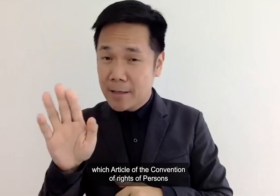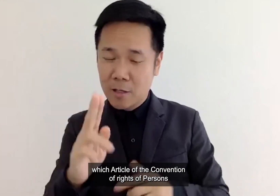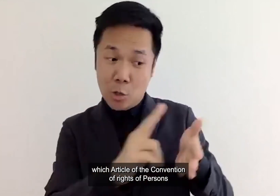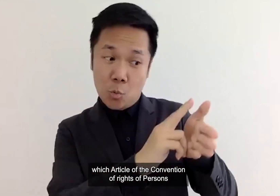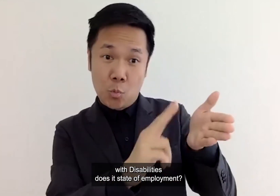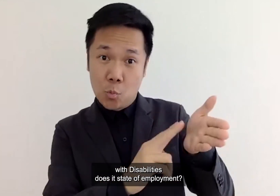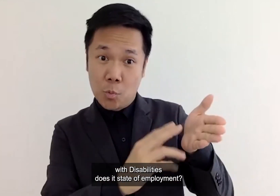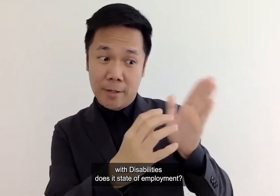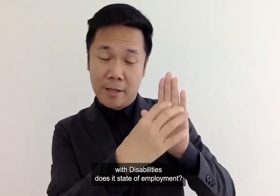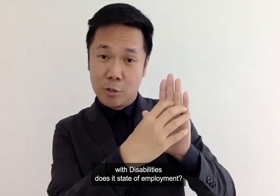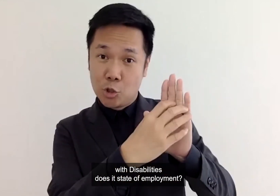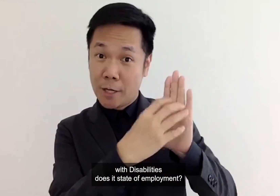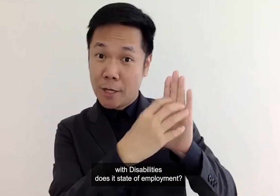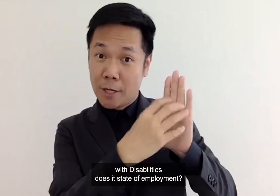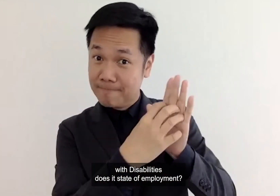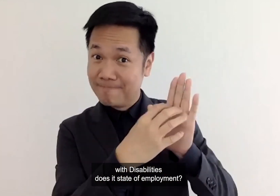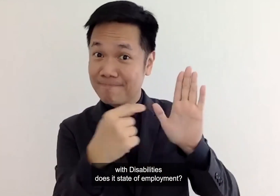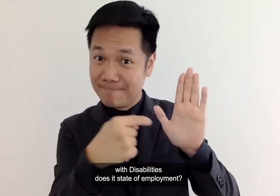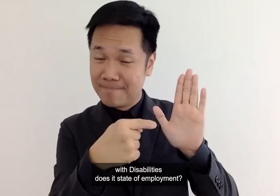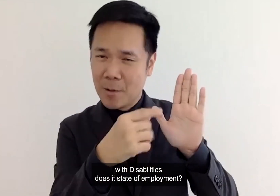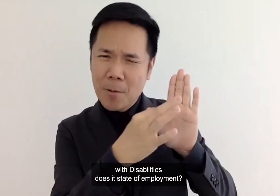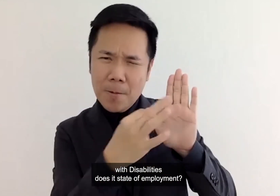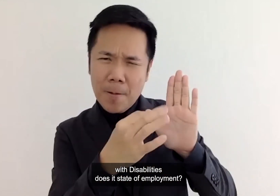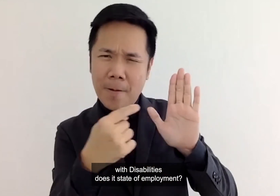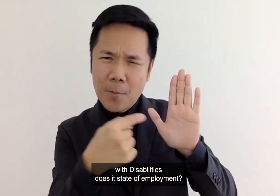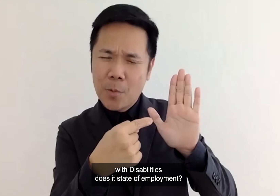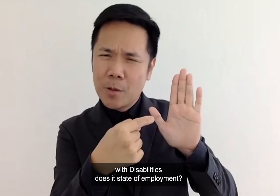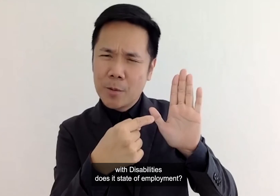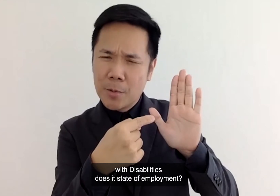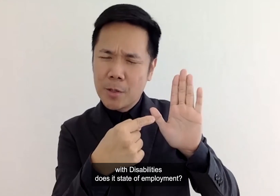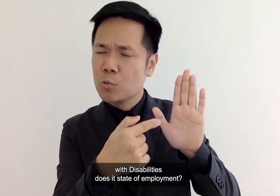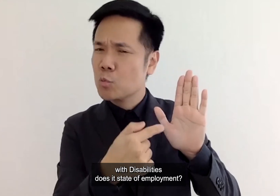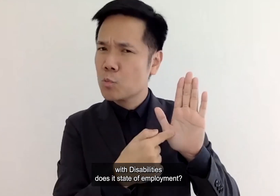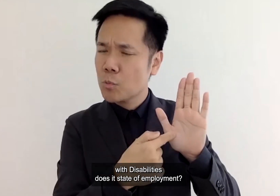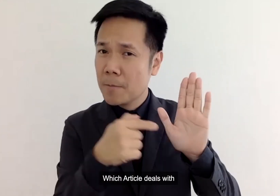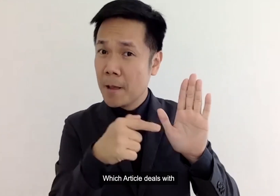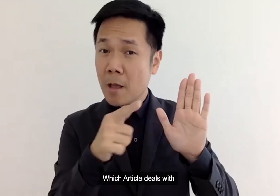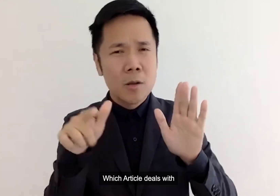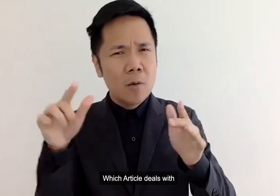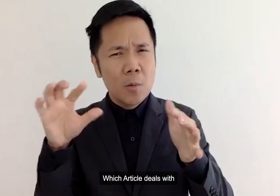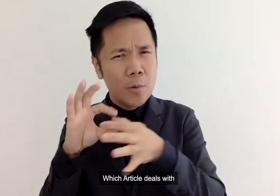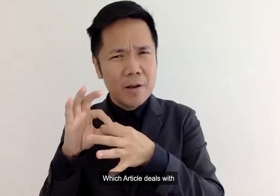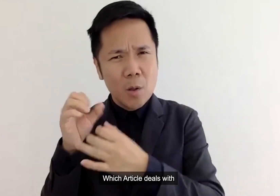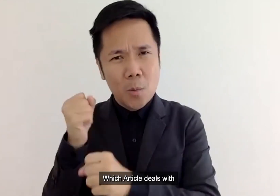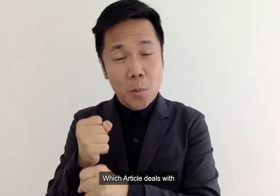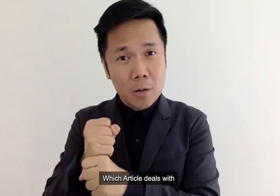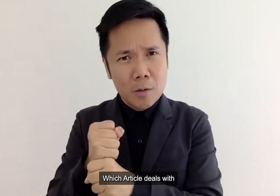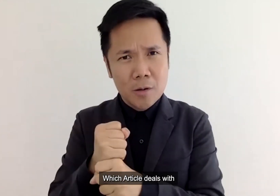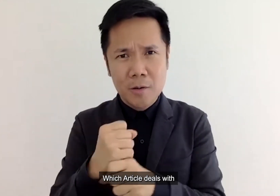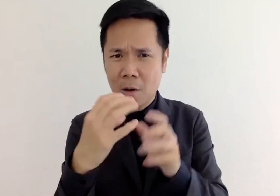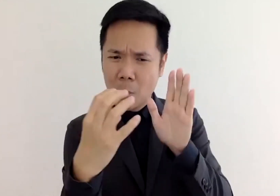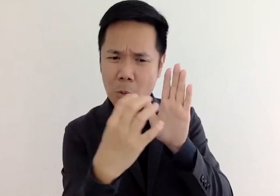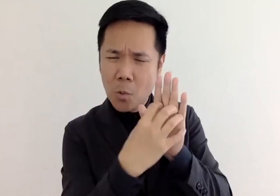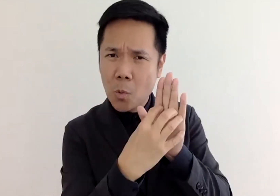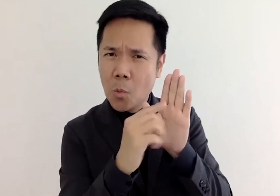rights of persons with disabilities does its state of employment i mean which article deals